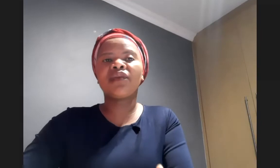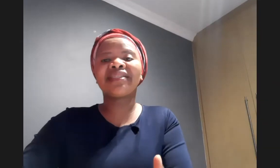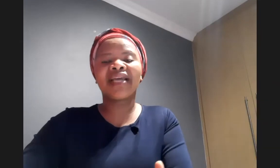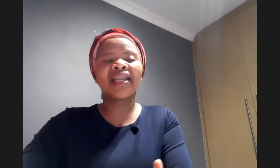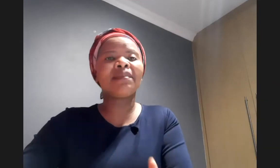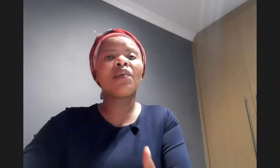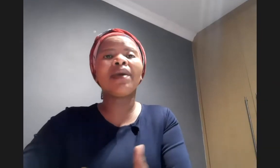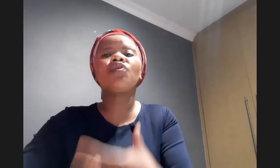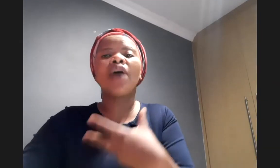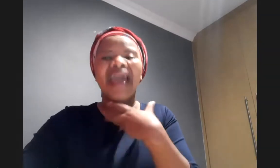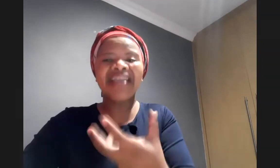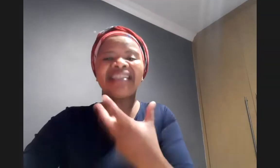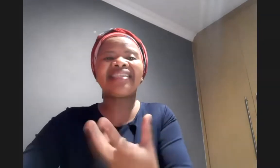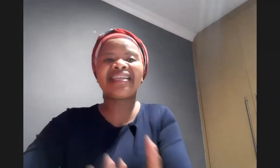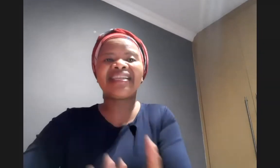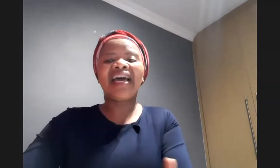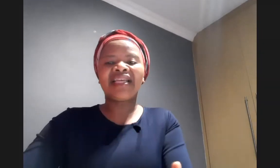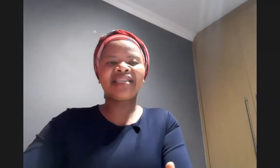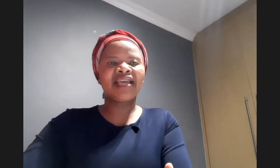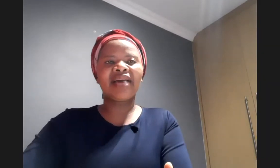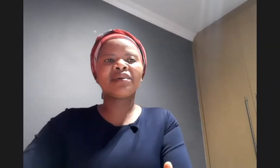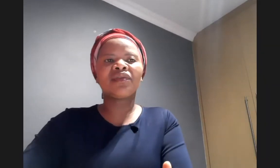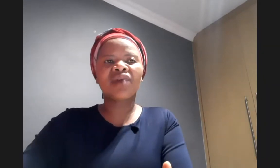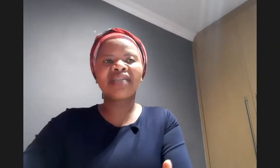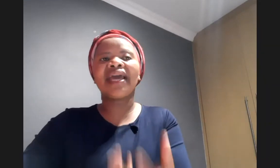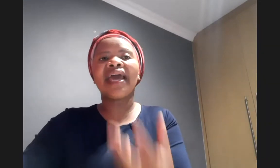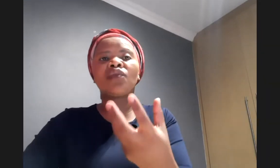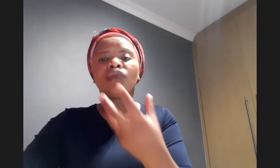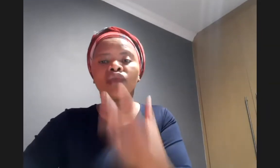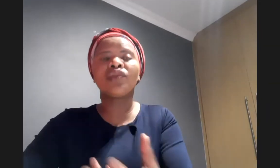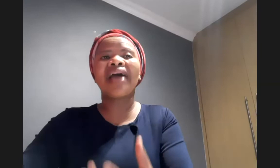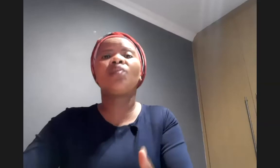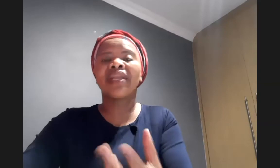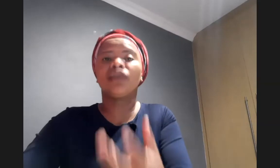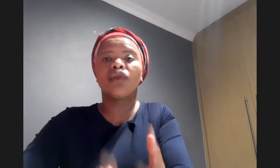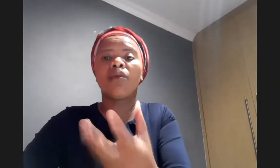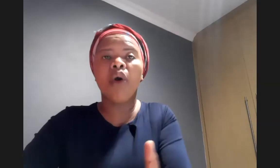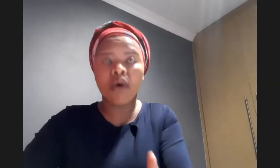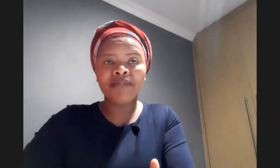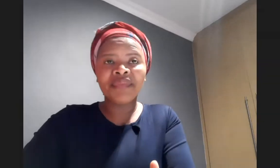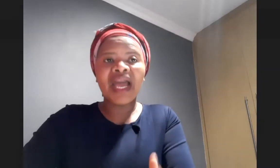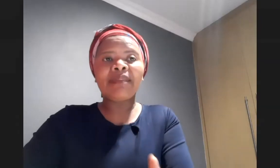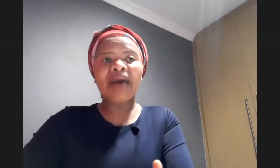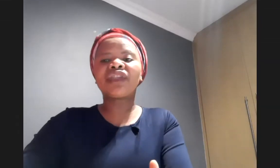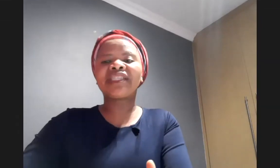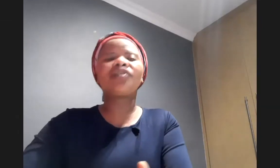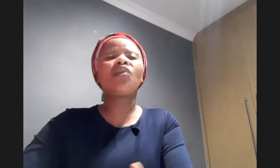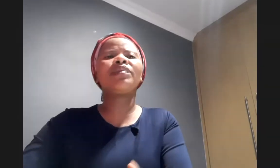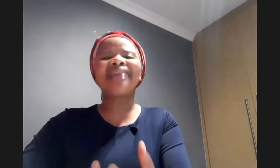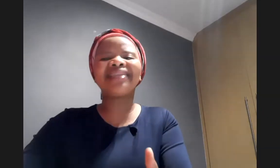his second coming we want to hasten the second coming of christ and to do that we need to know more about jesus so when we study the